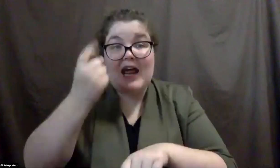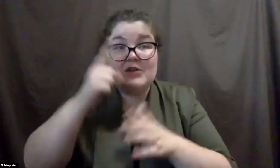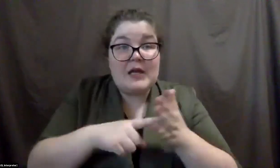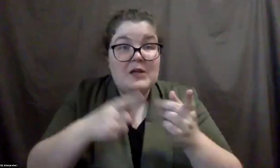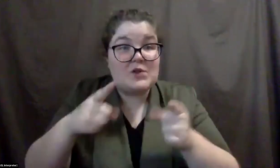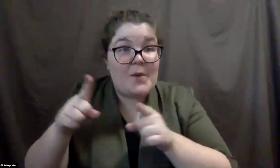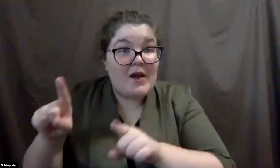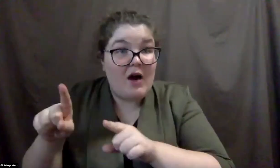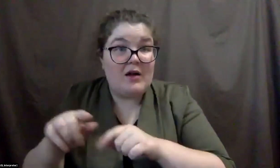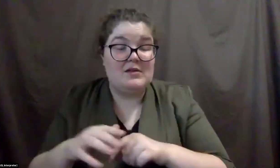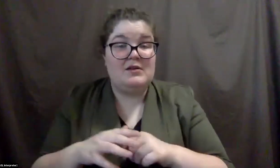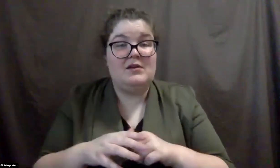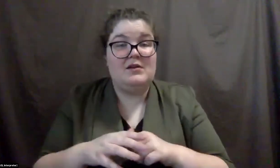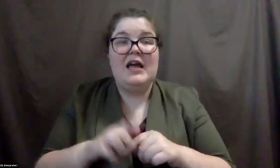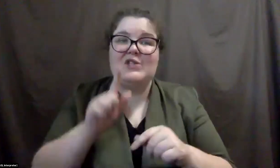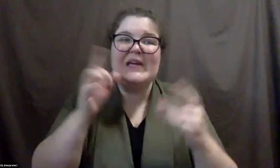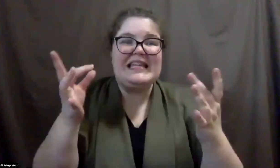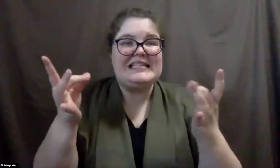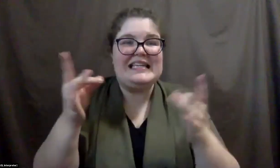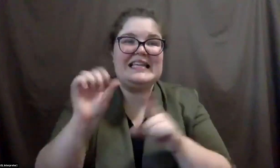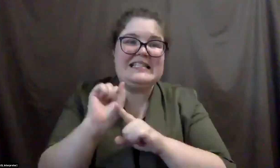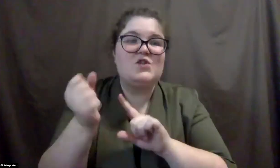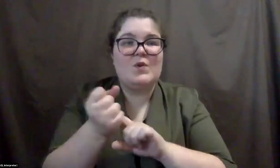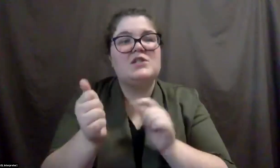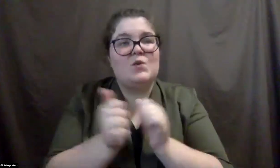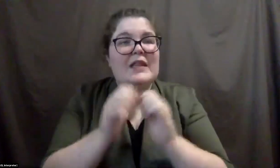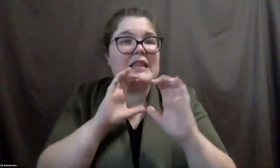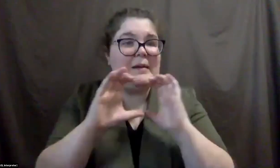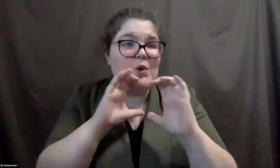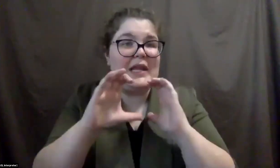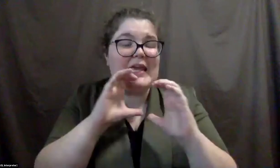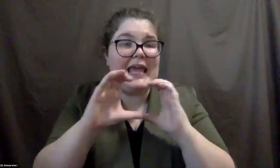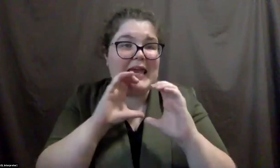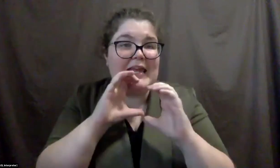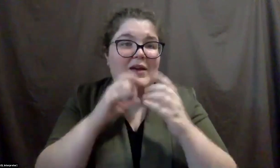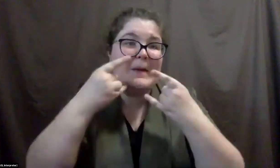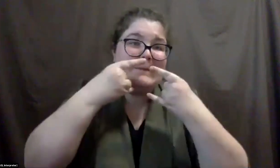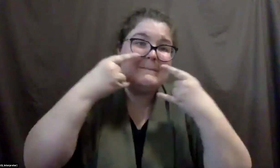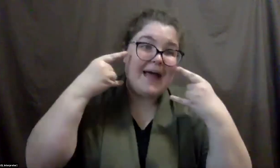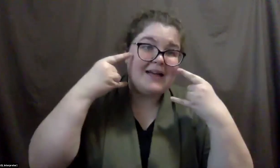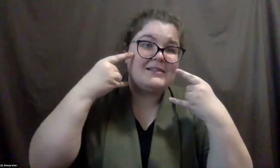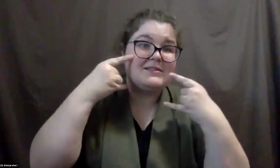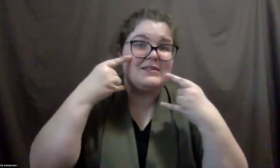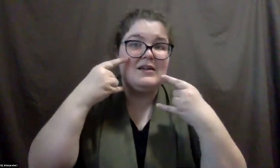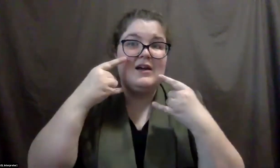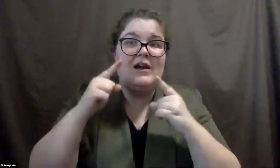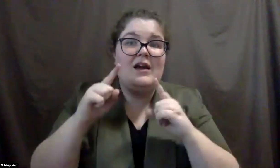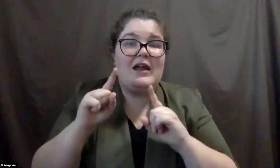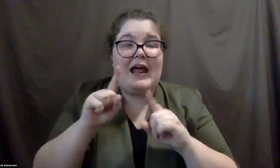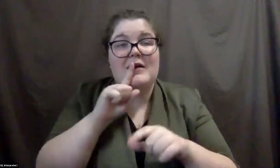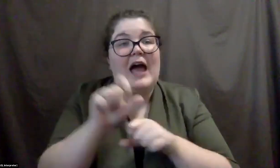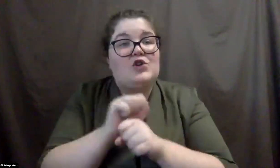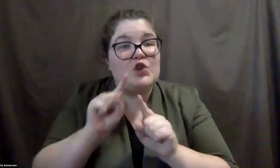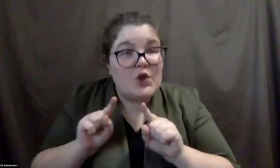shield. So it's a little sticky situation with communicating, uh, in terms of the masks and, you know, being on site in physical spaces.